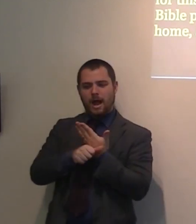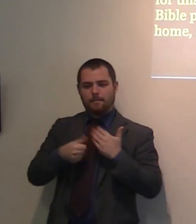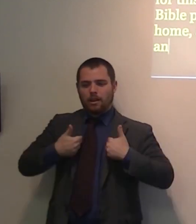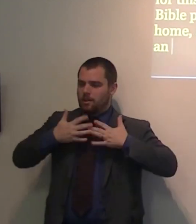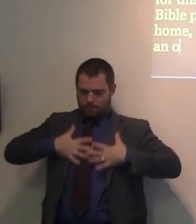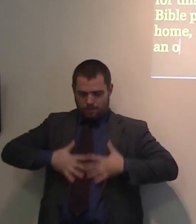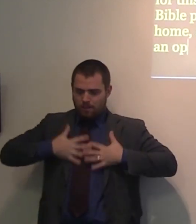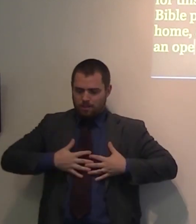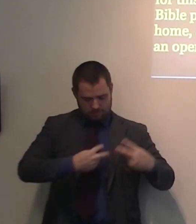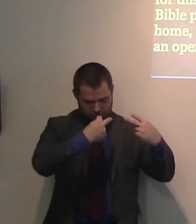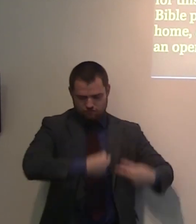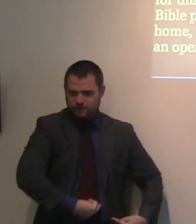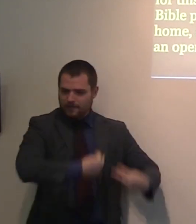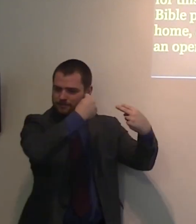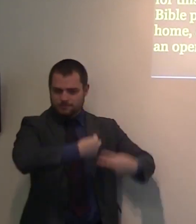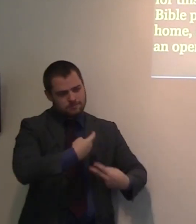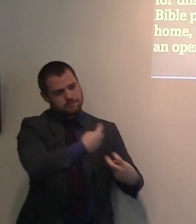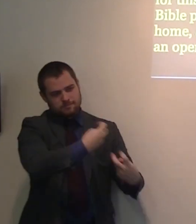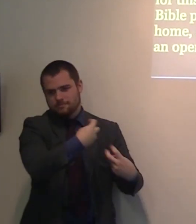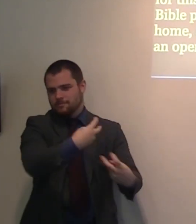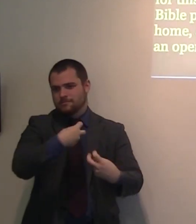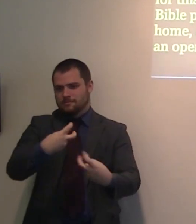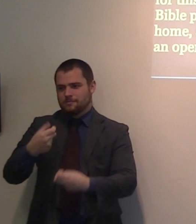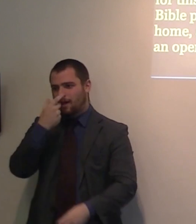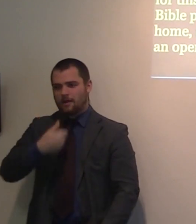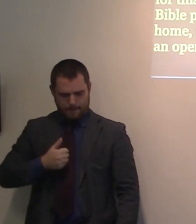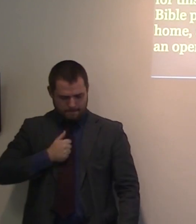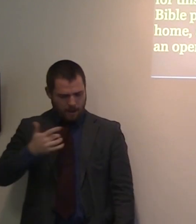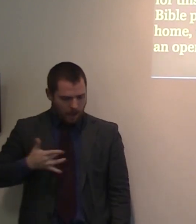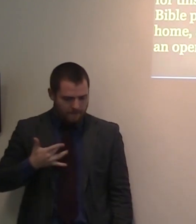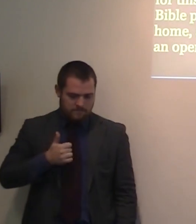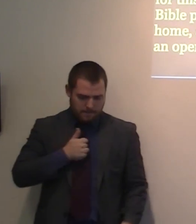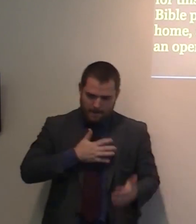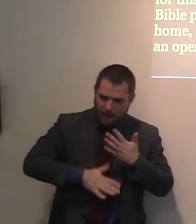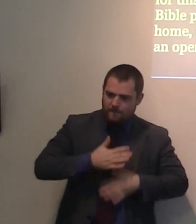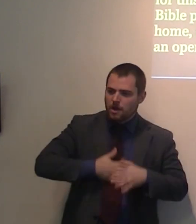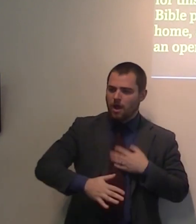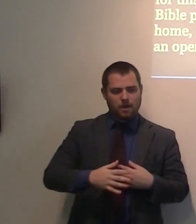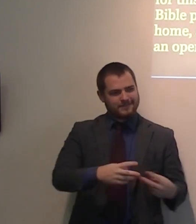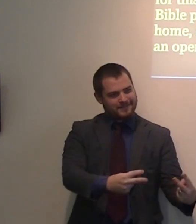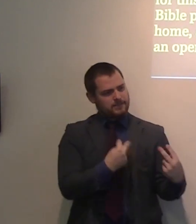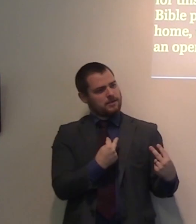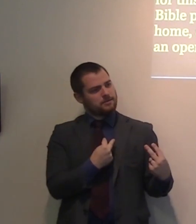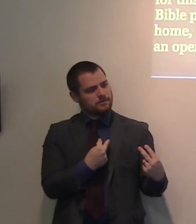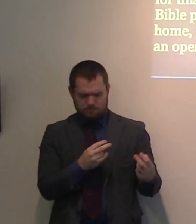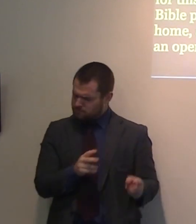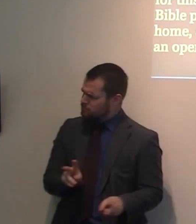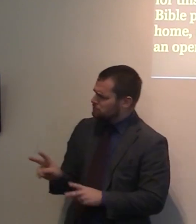may never take the Bible to read. But when they see your life, Oh, this is, I desire. Create